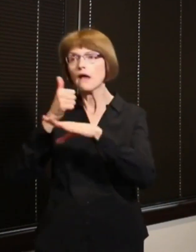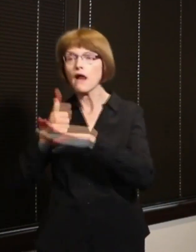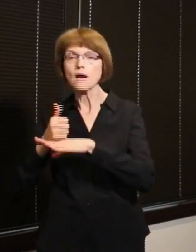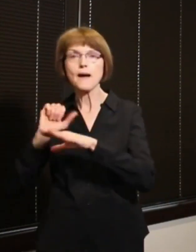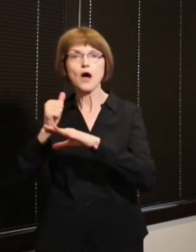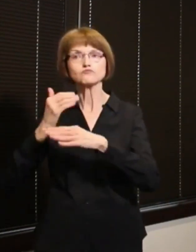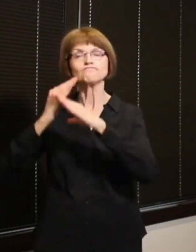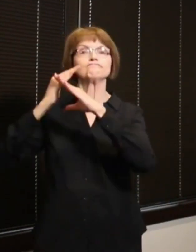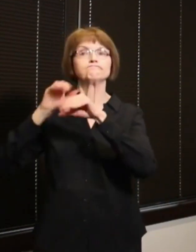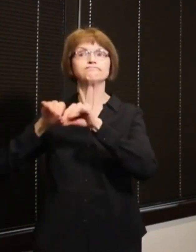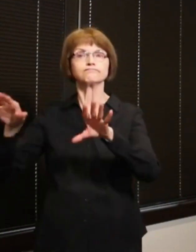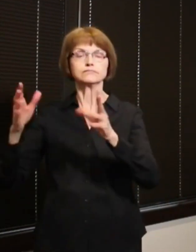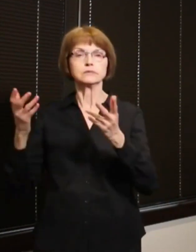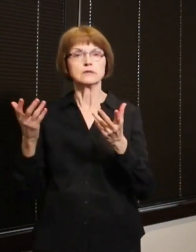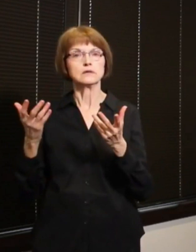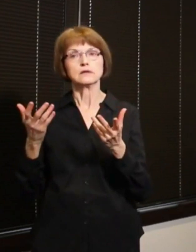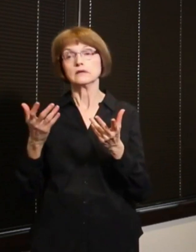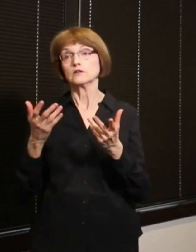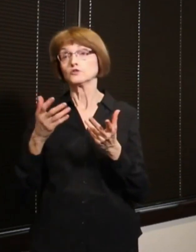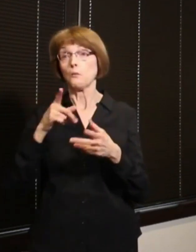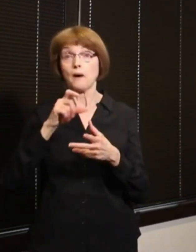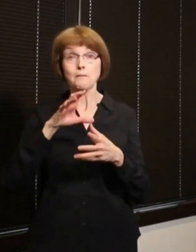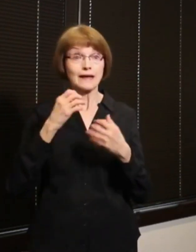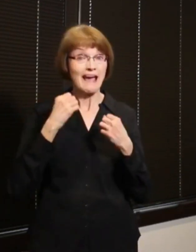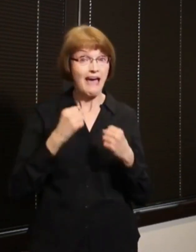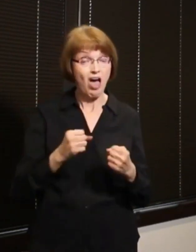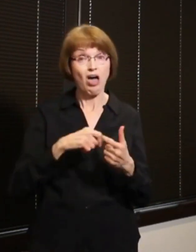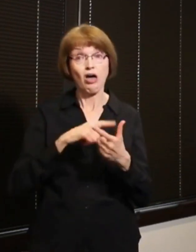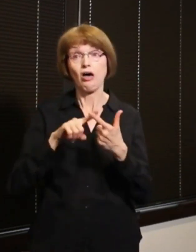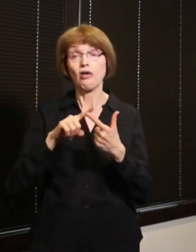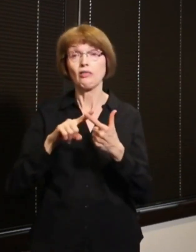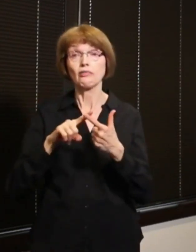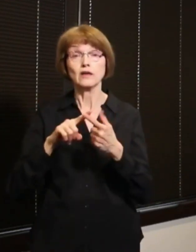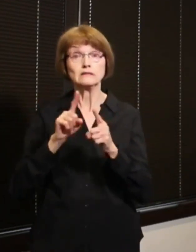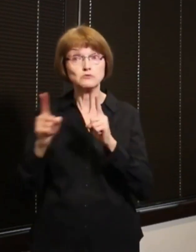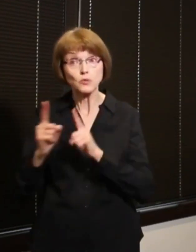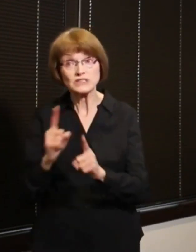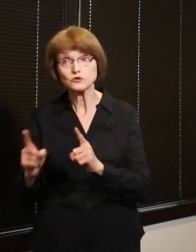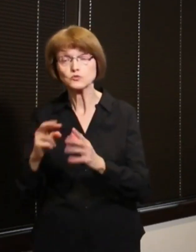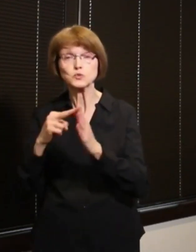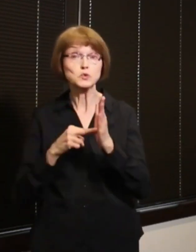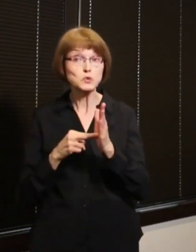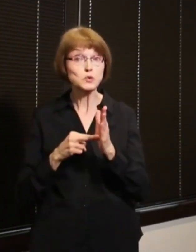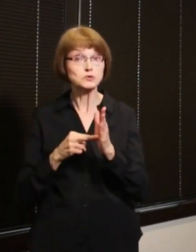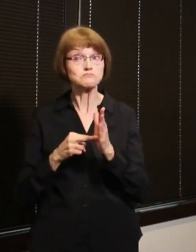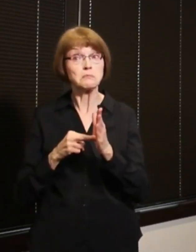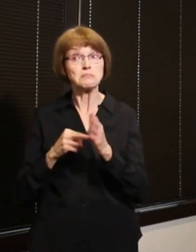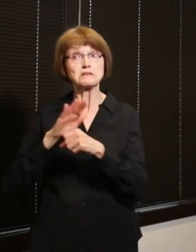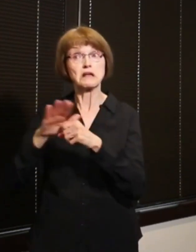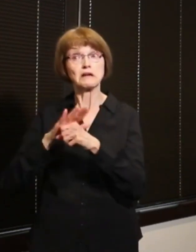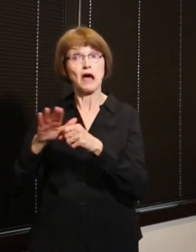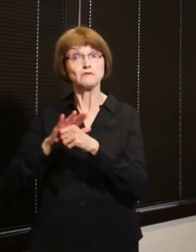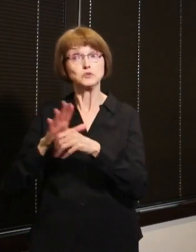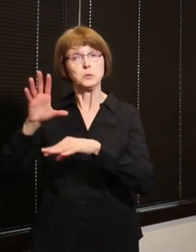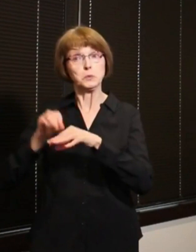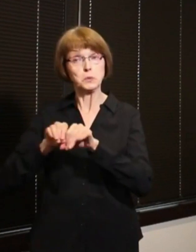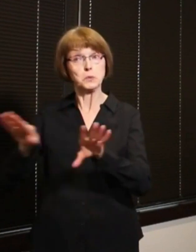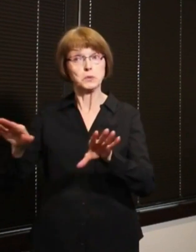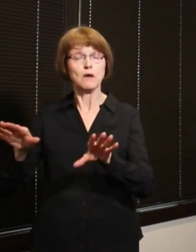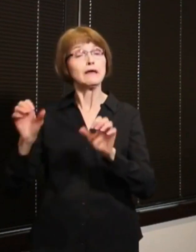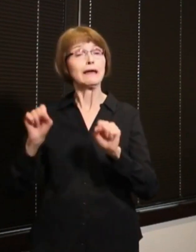that through the public health measures and through all the social distancing rules then then it is possible